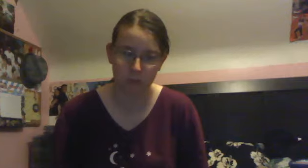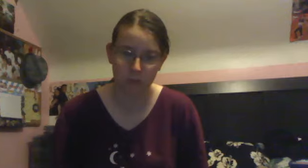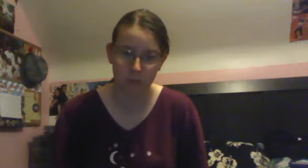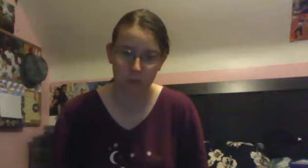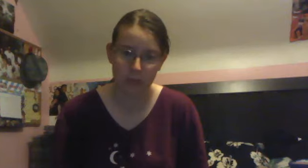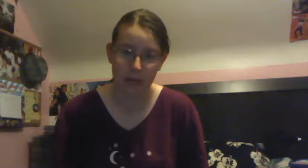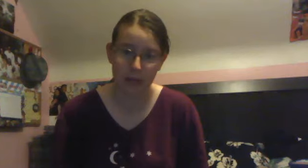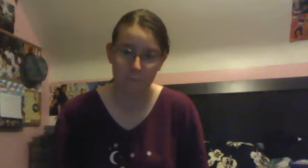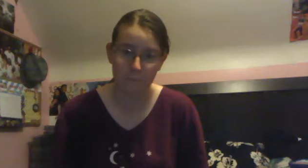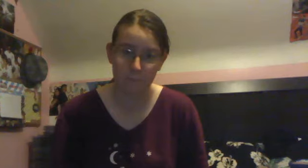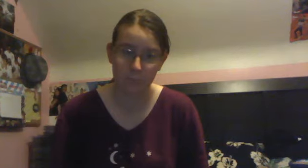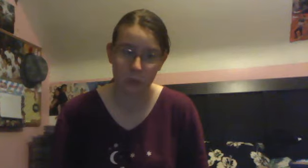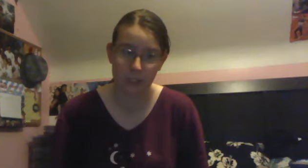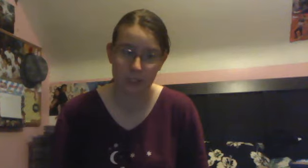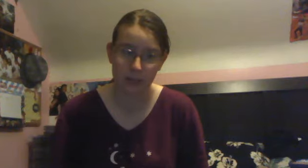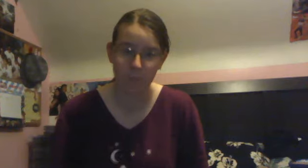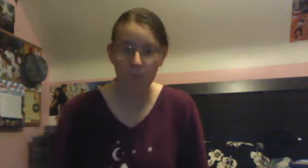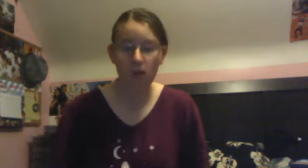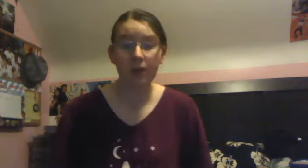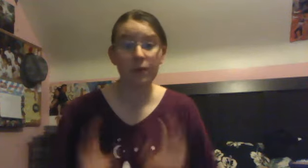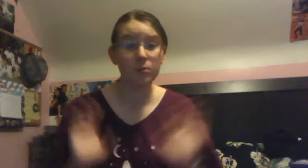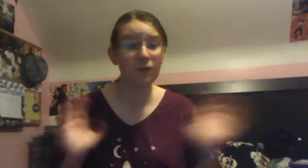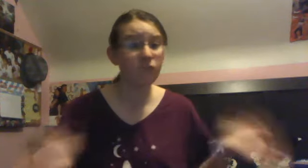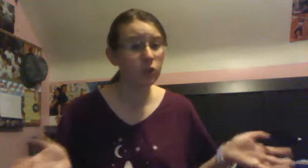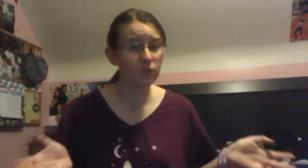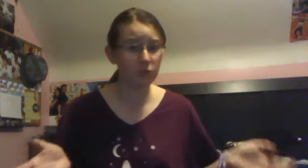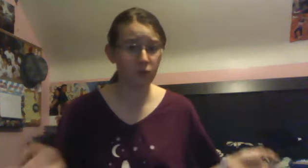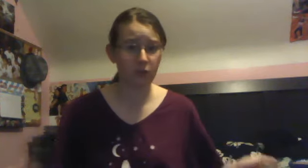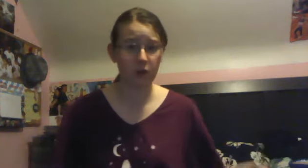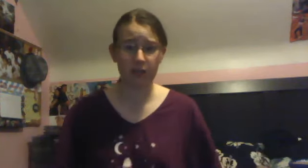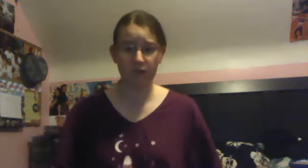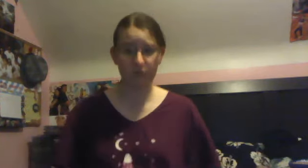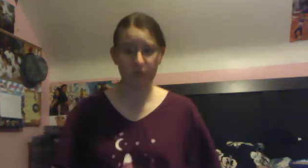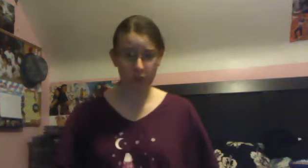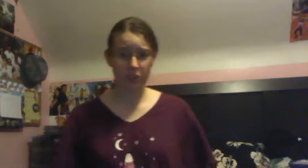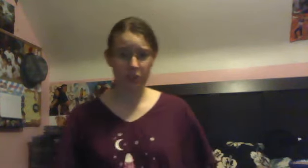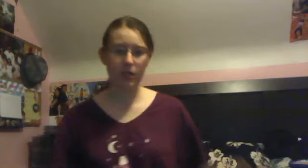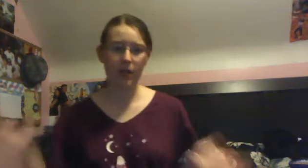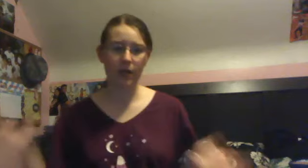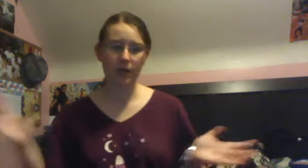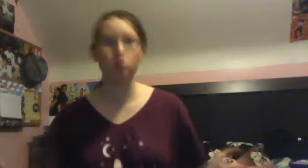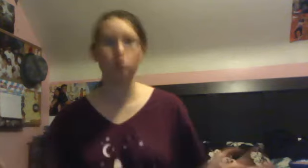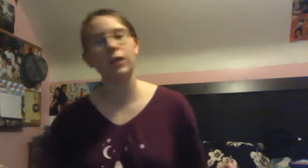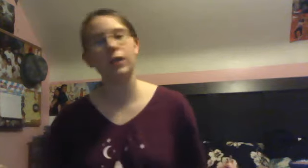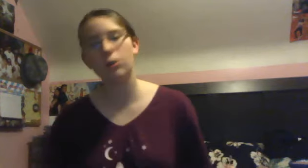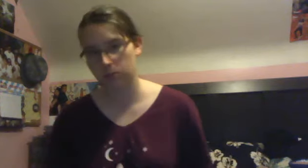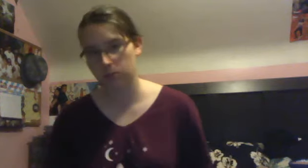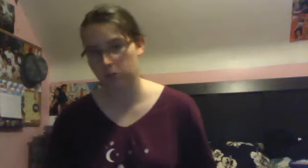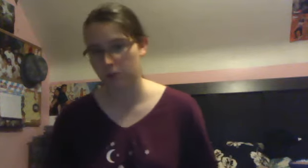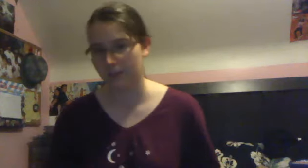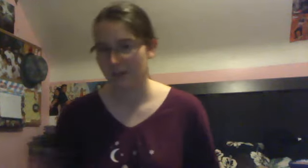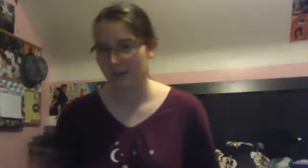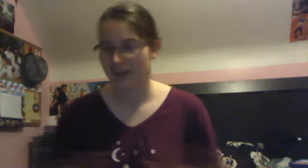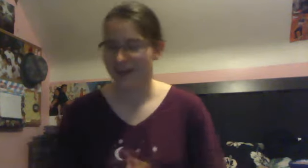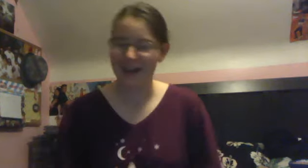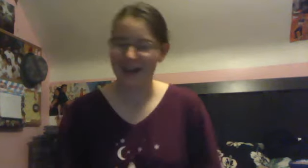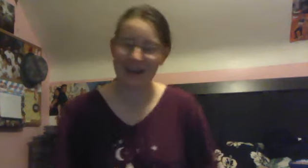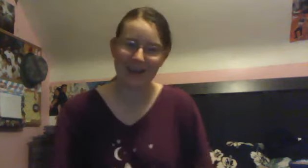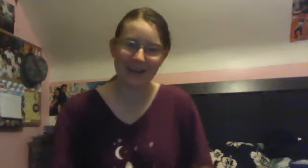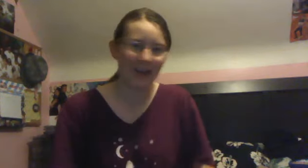Yeah. Alright. That was my first official vlog that I officially did. And I was creating a Christmas tree. And I had